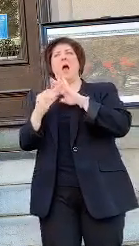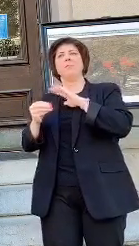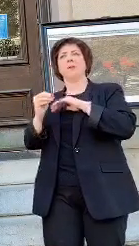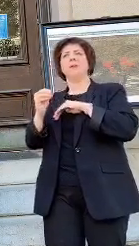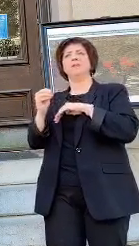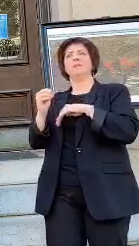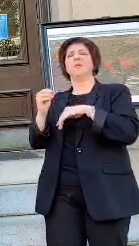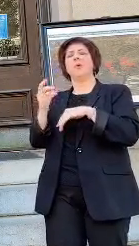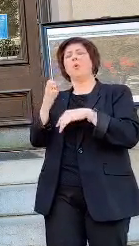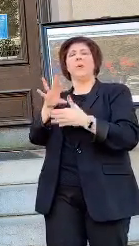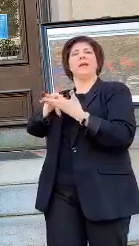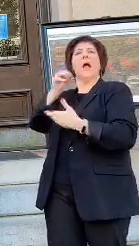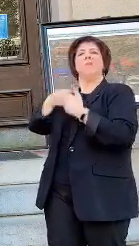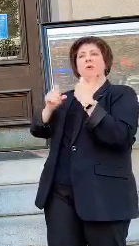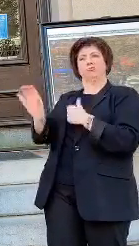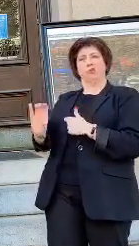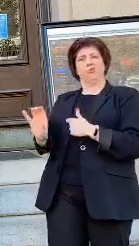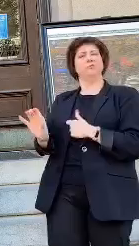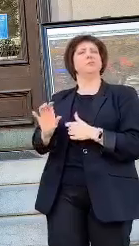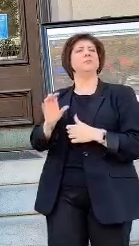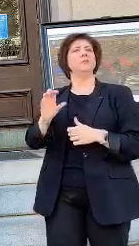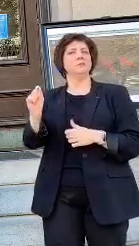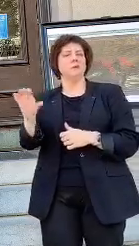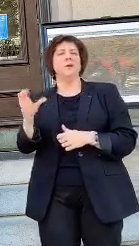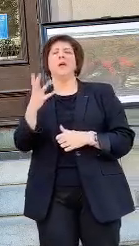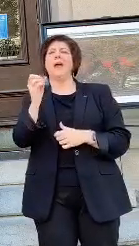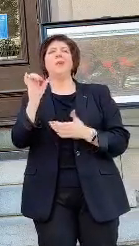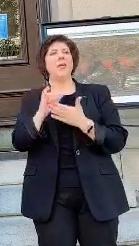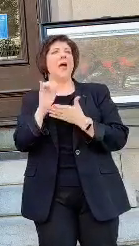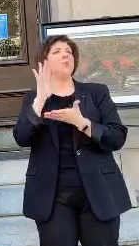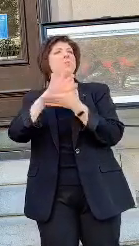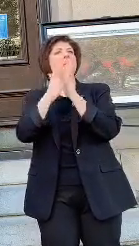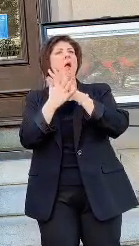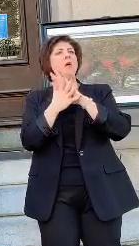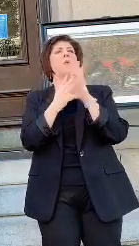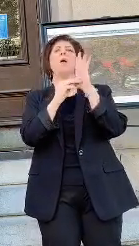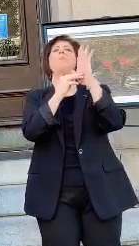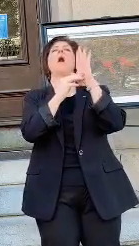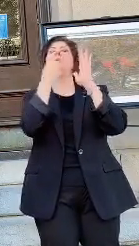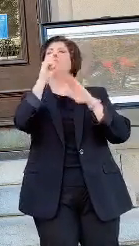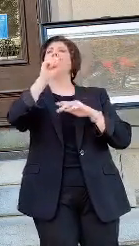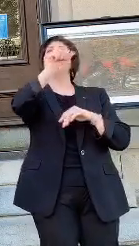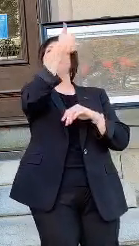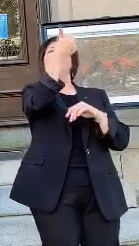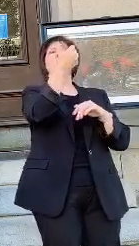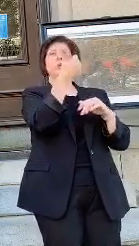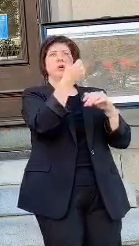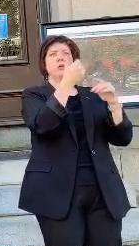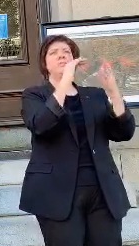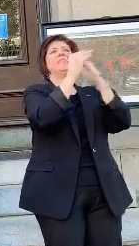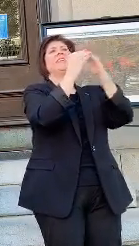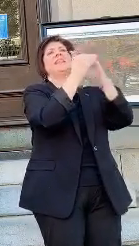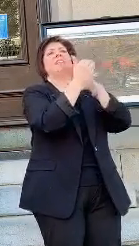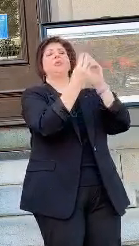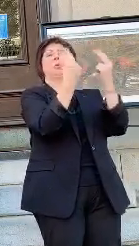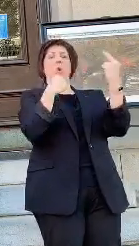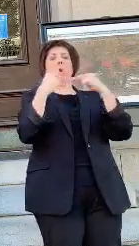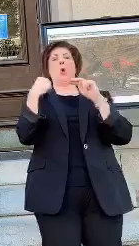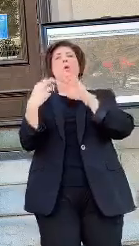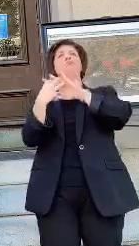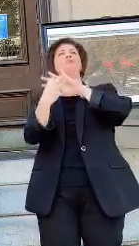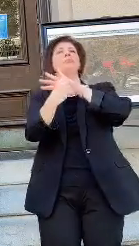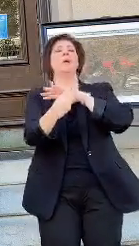I believe that it actually may serve as the platform for a model ordinance that other cities will also take up across the state.